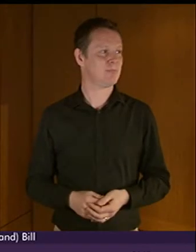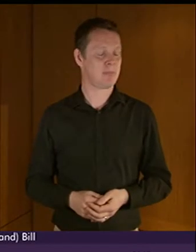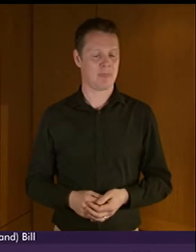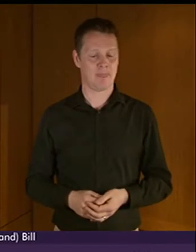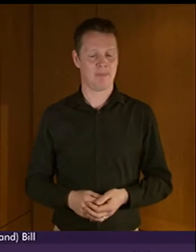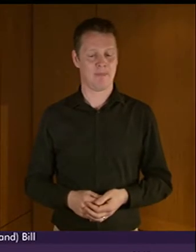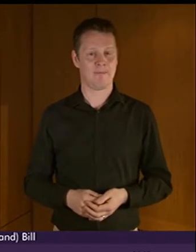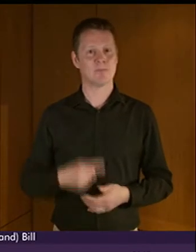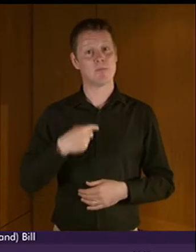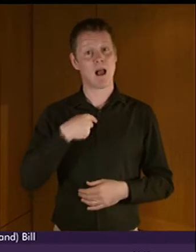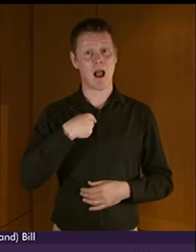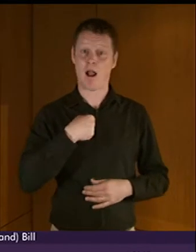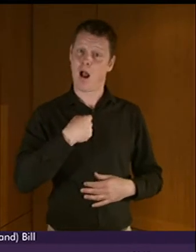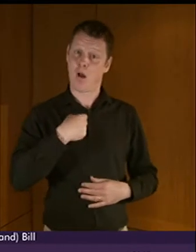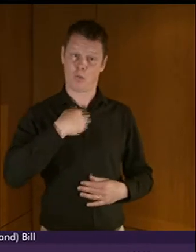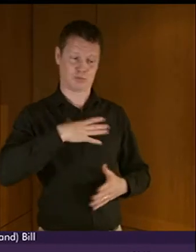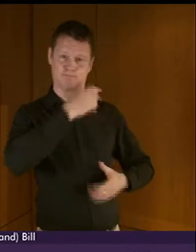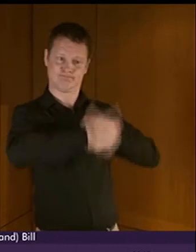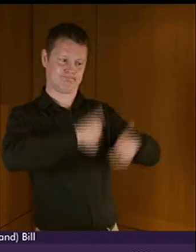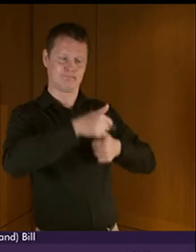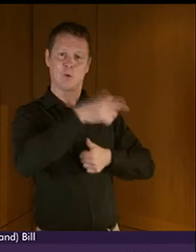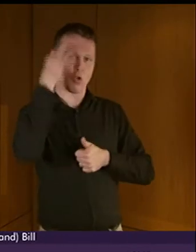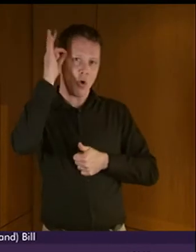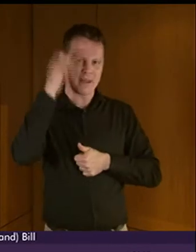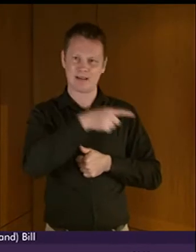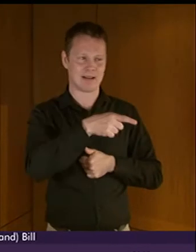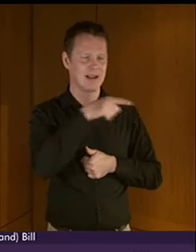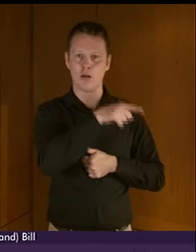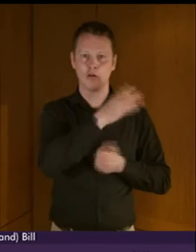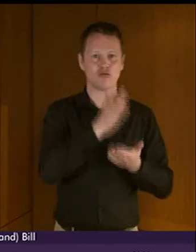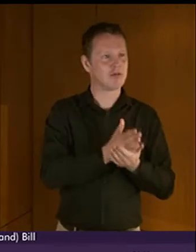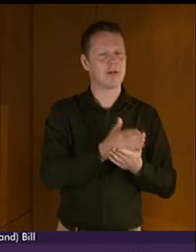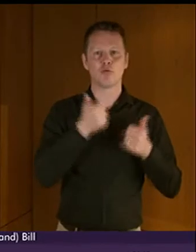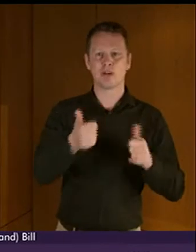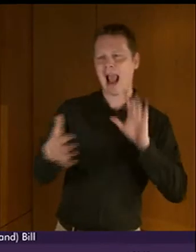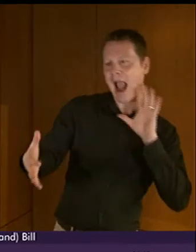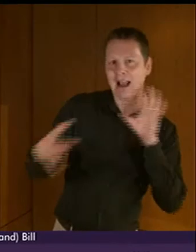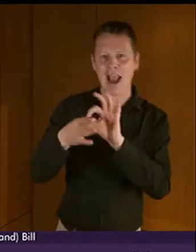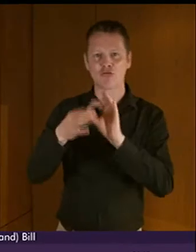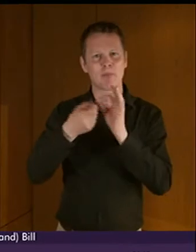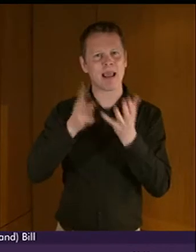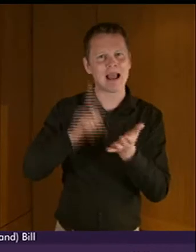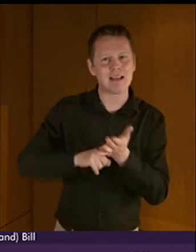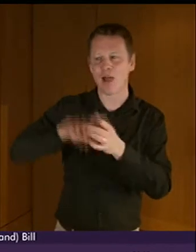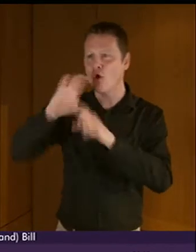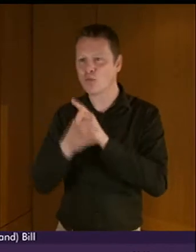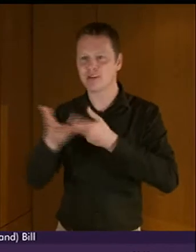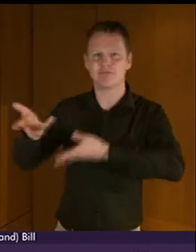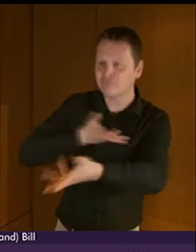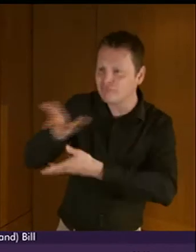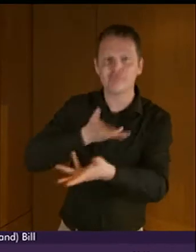pay tribute to the Committee for the way it has engaged with the BSL community as part of its scrutiny of the Bill.